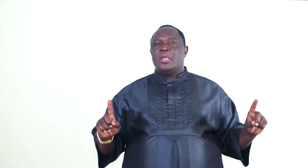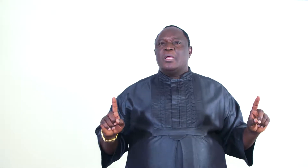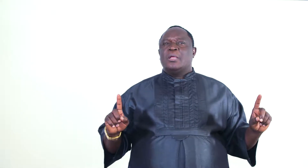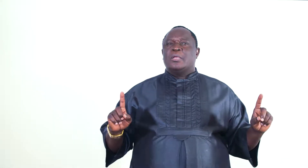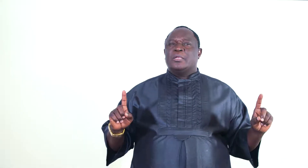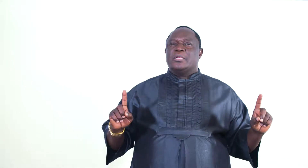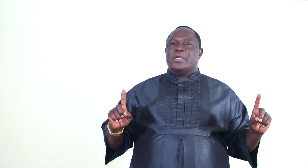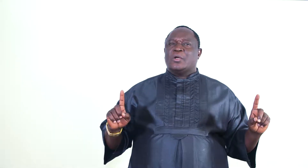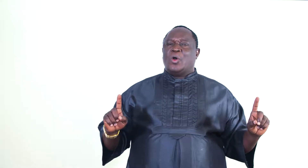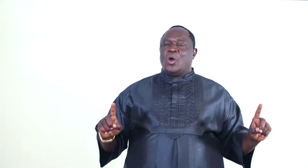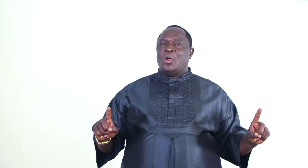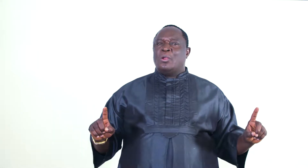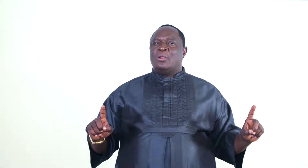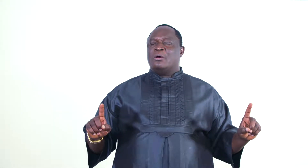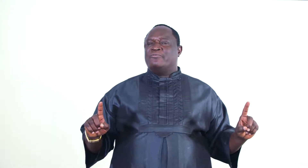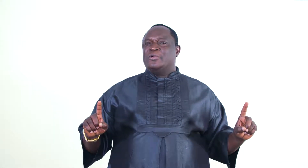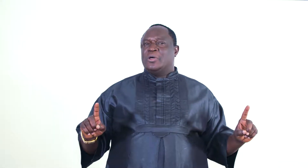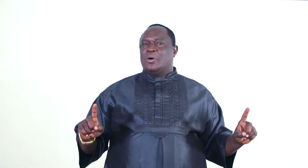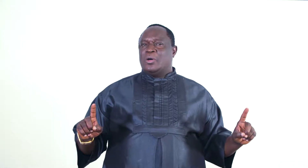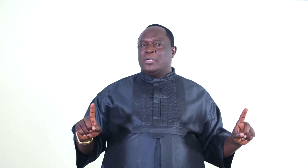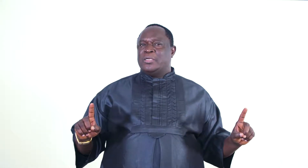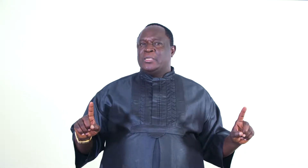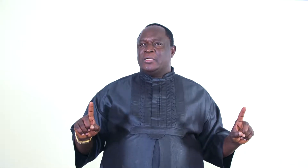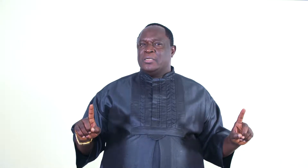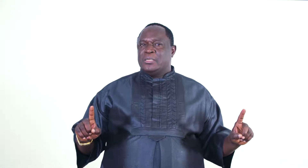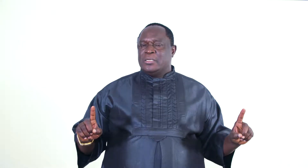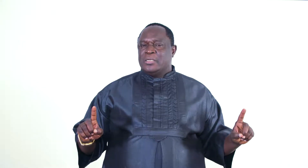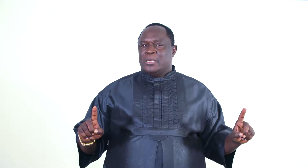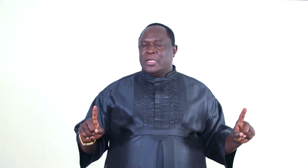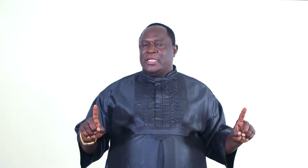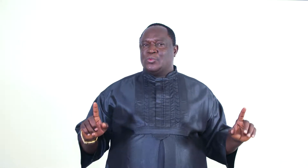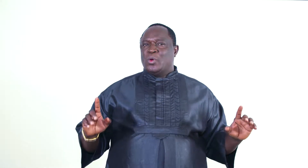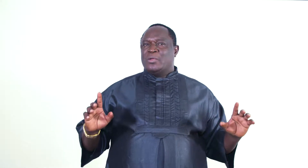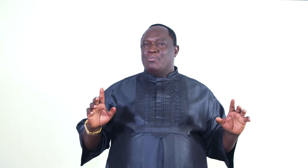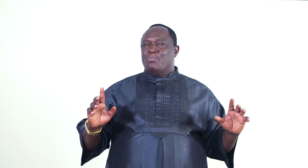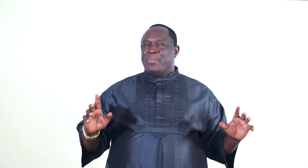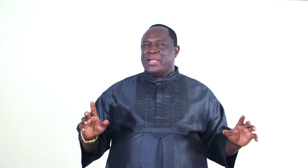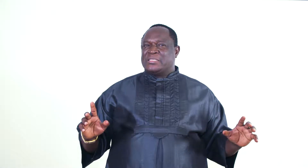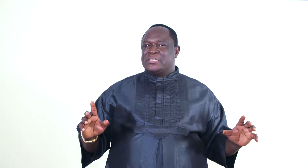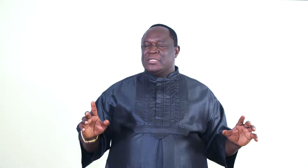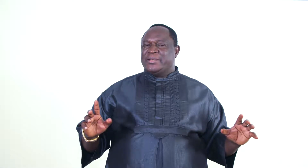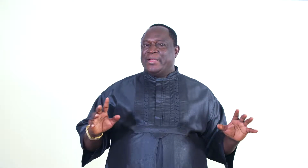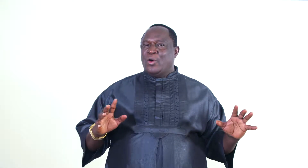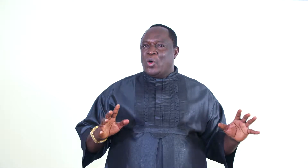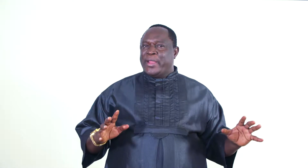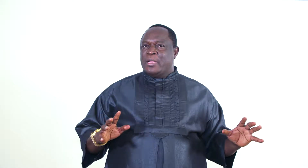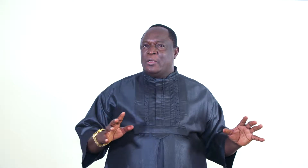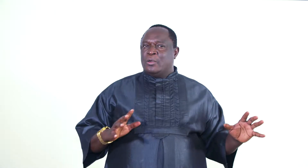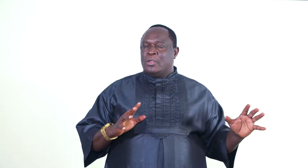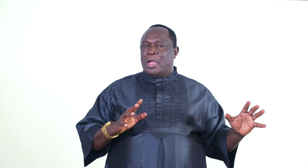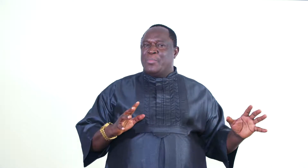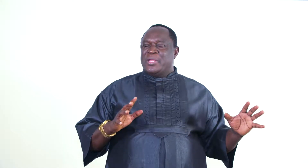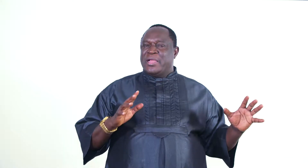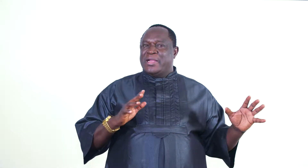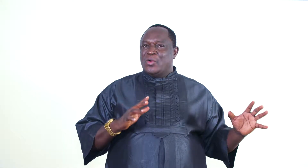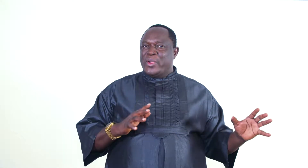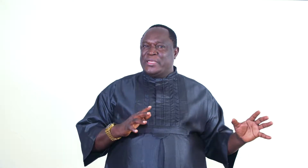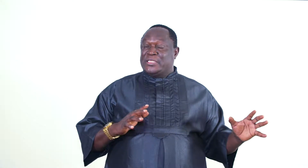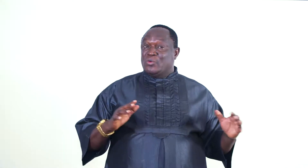The call of God is what makes the oil, I mean the anointing